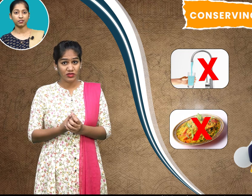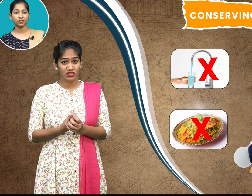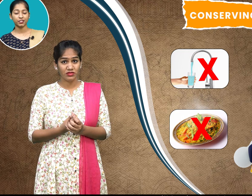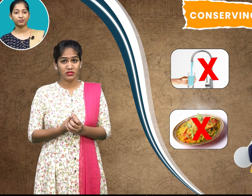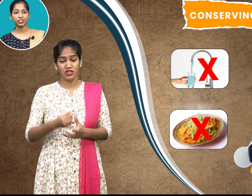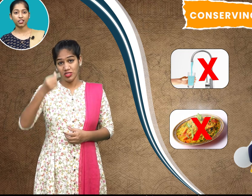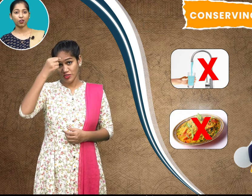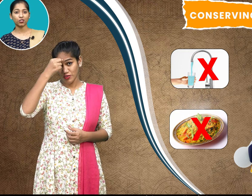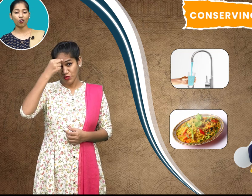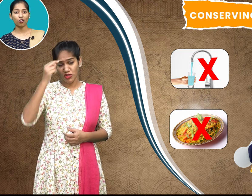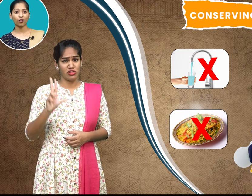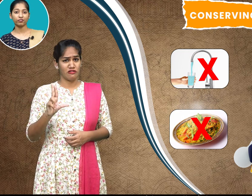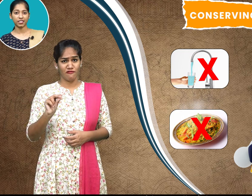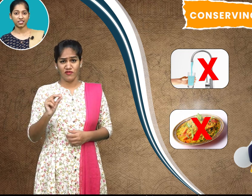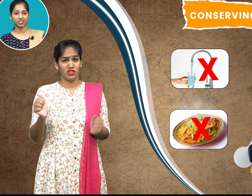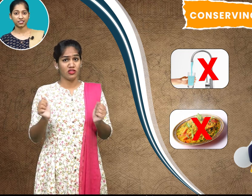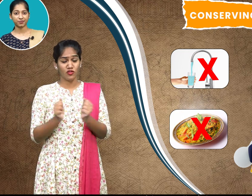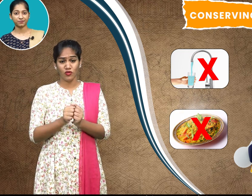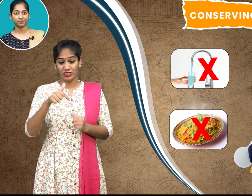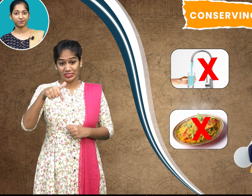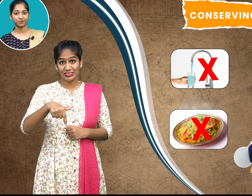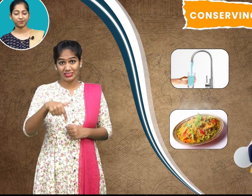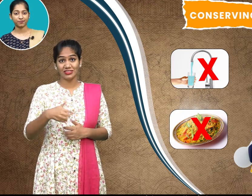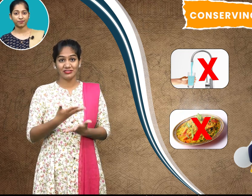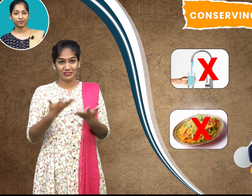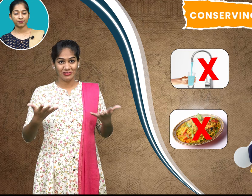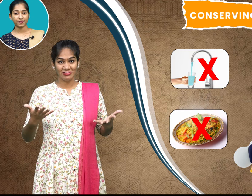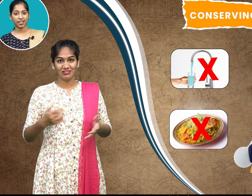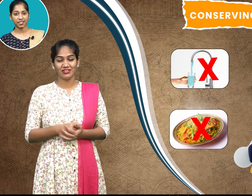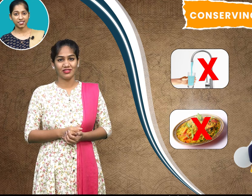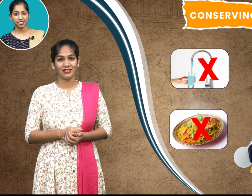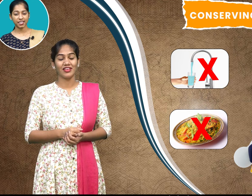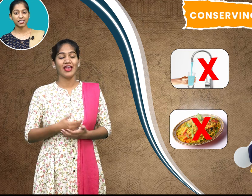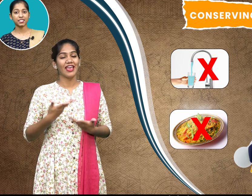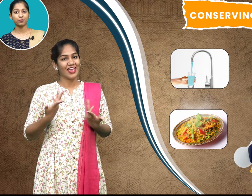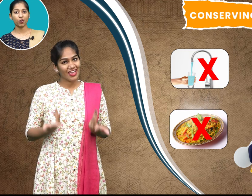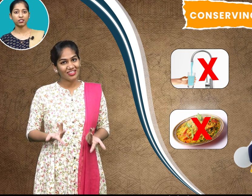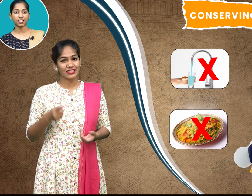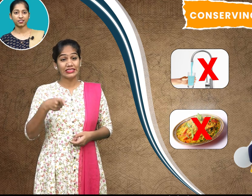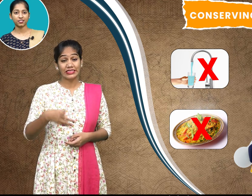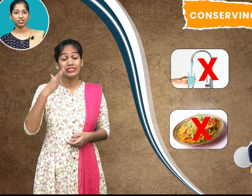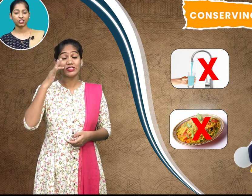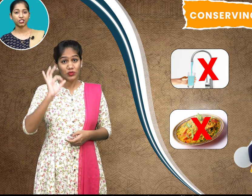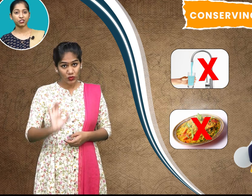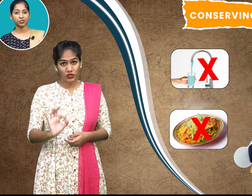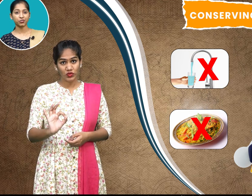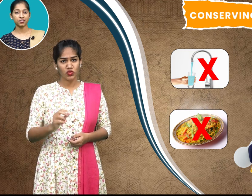without all of these hence it is important to use